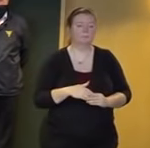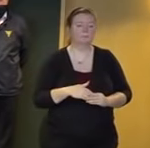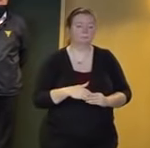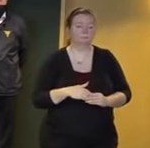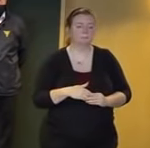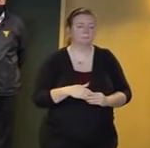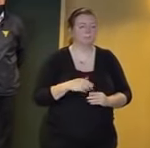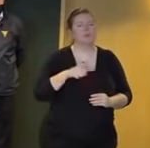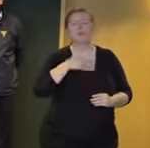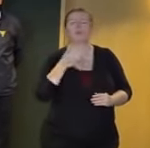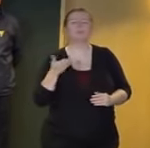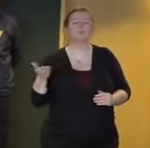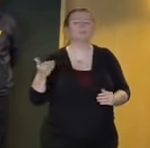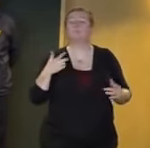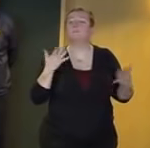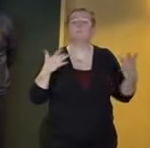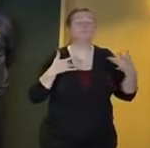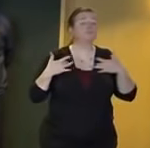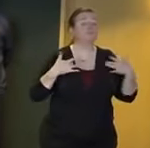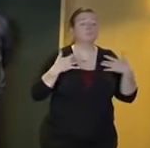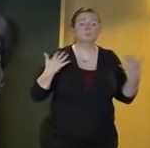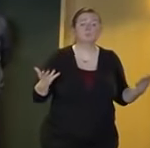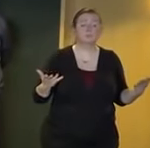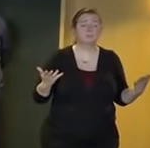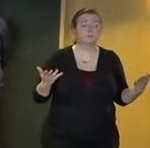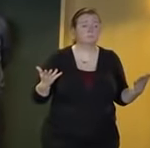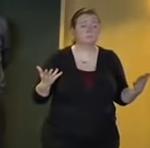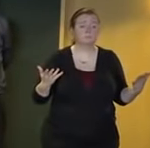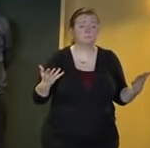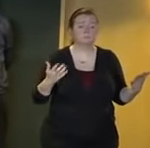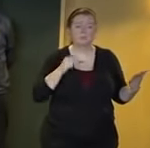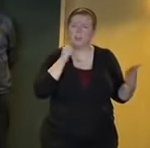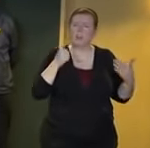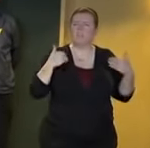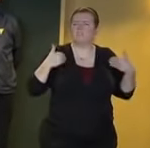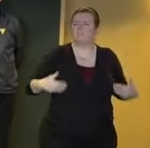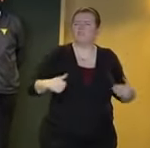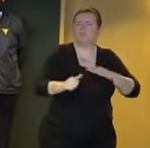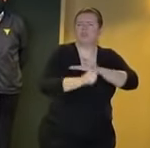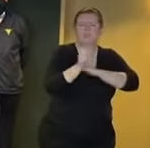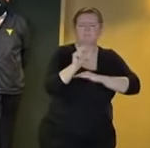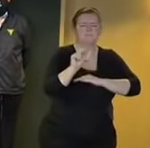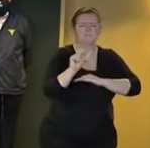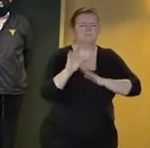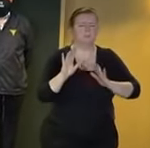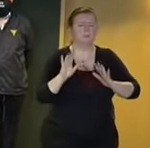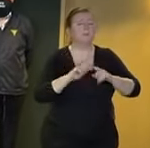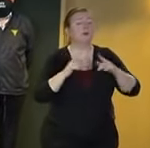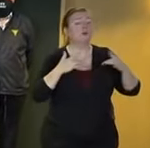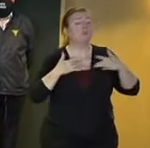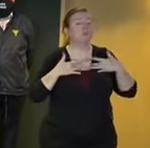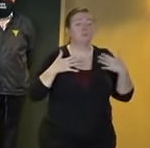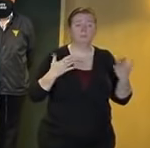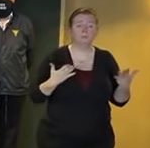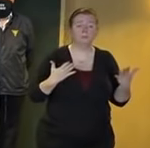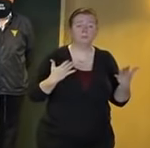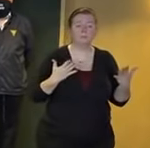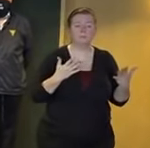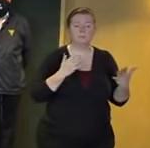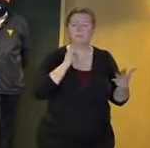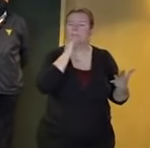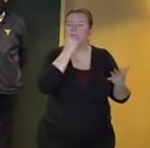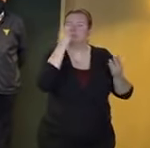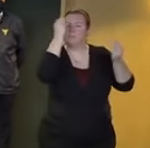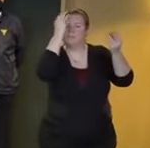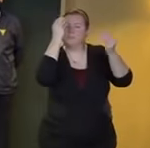thing that we're very concerned with is not a direct physical threat but is disinformation we want to make sure we continue to hammer that drumbeat that